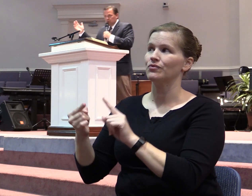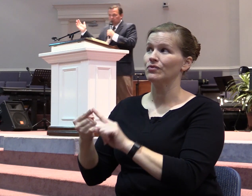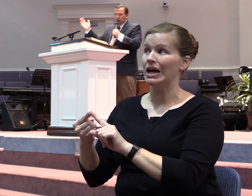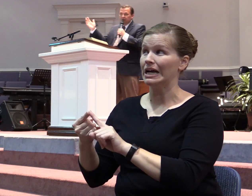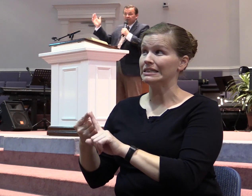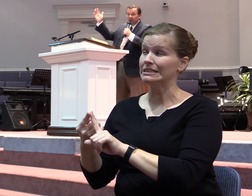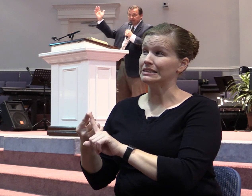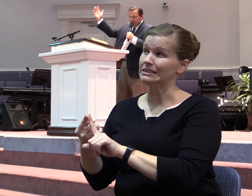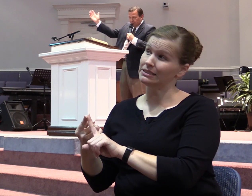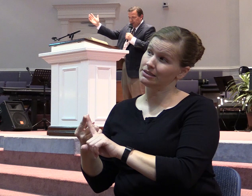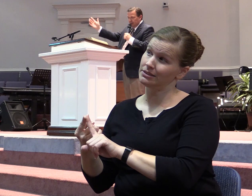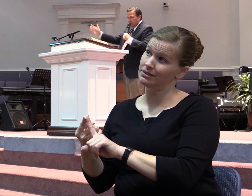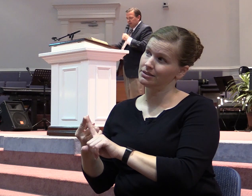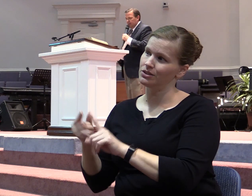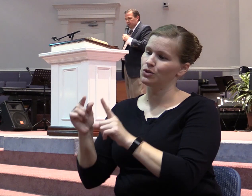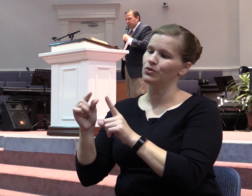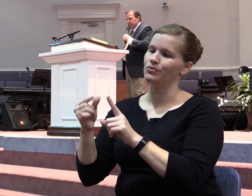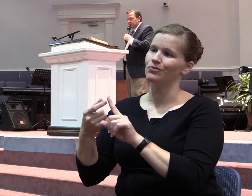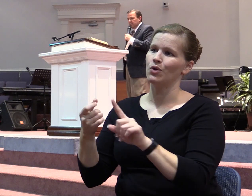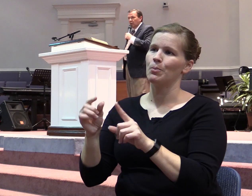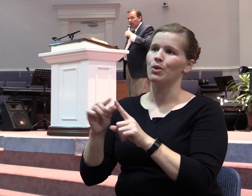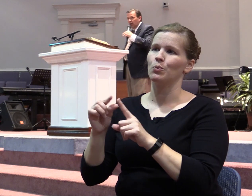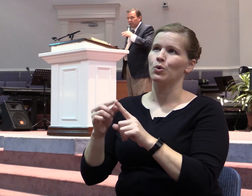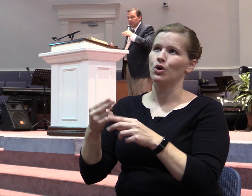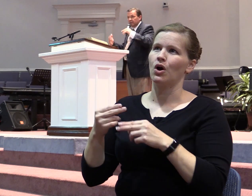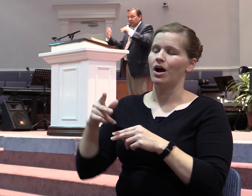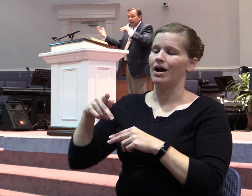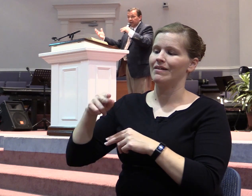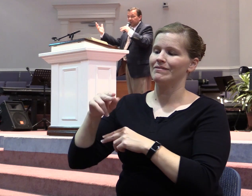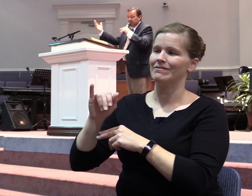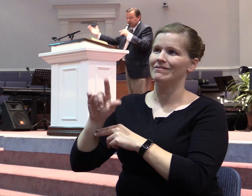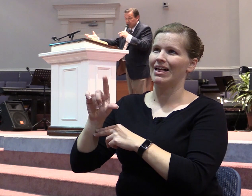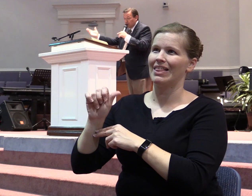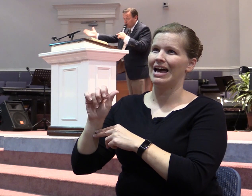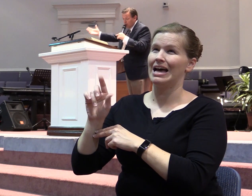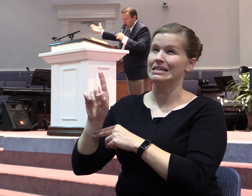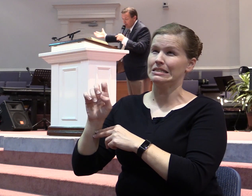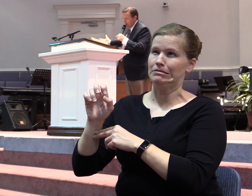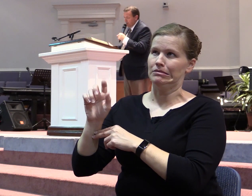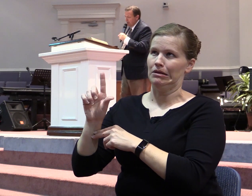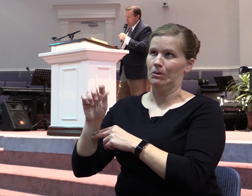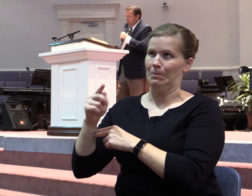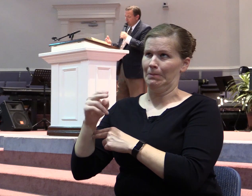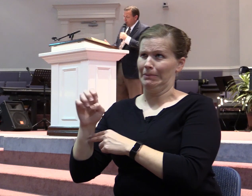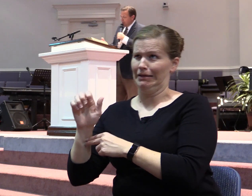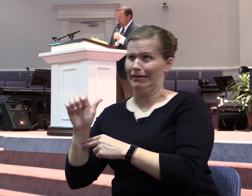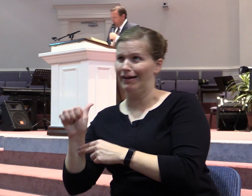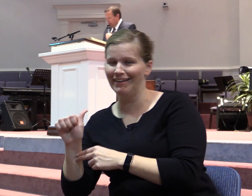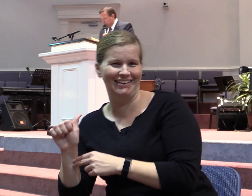where we would get Philadelphia. It means love. Philadelphia is a city of brotherly love. So this friendship means